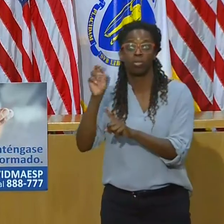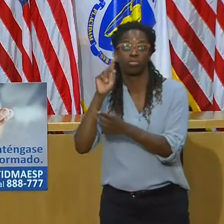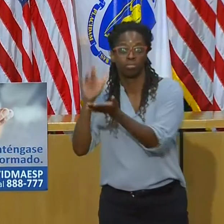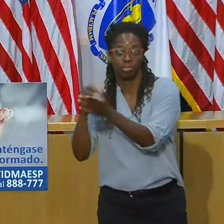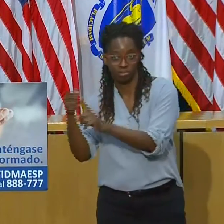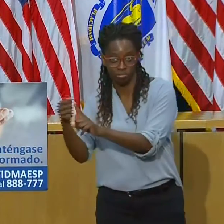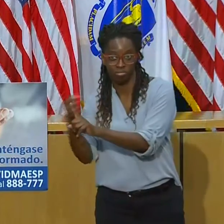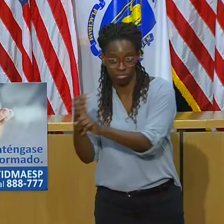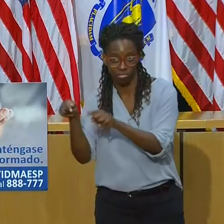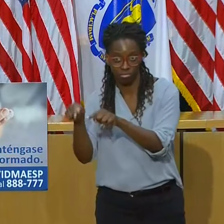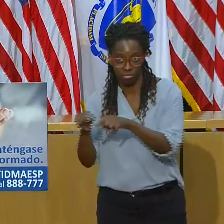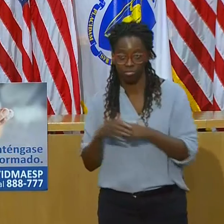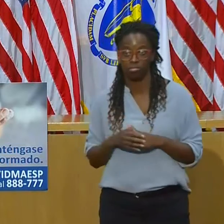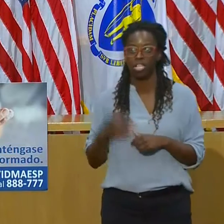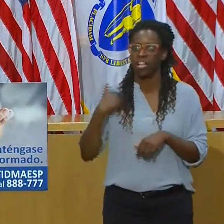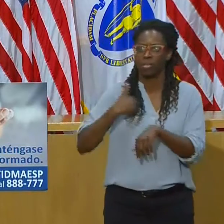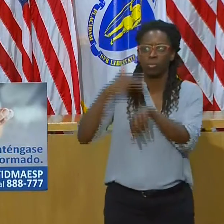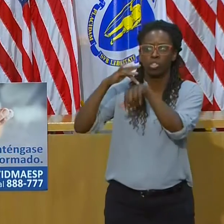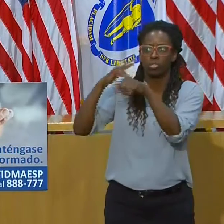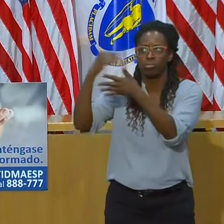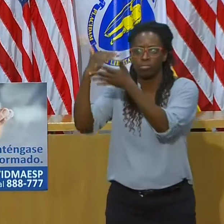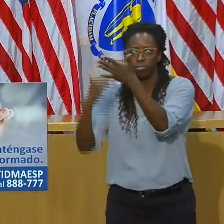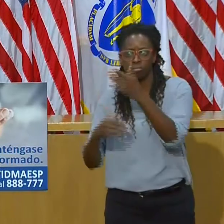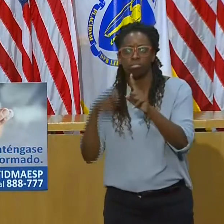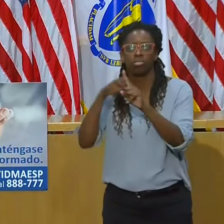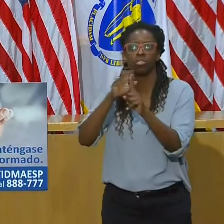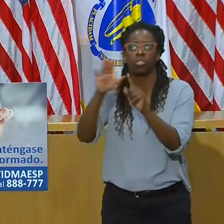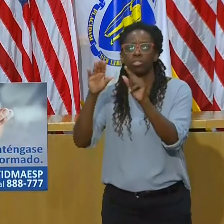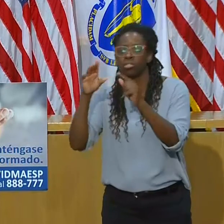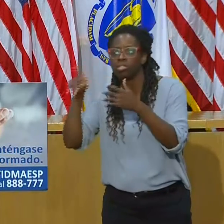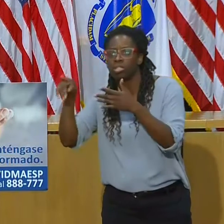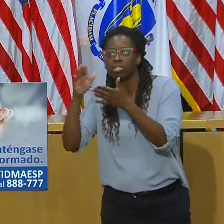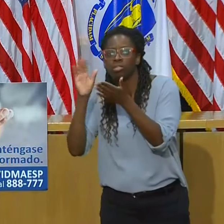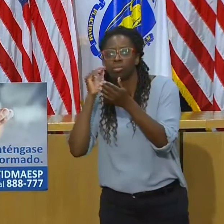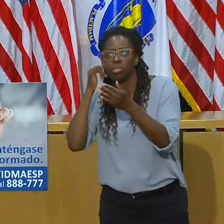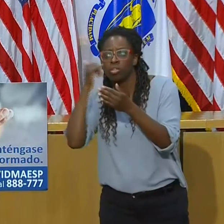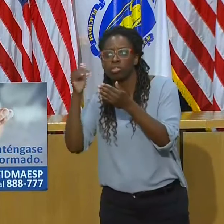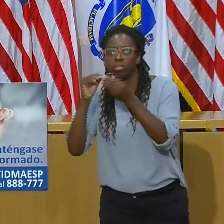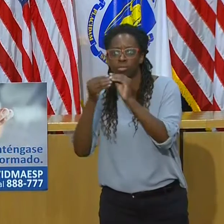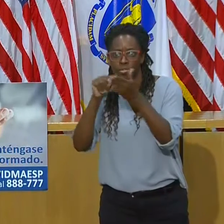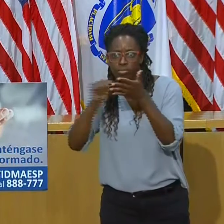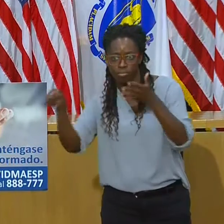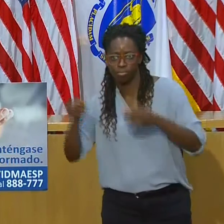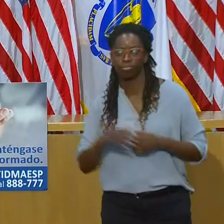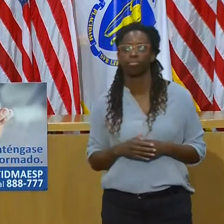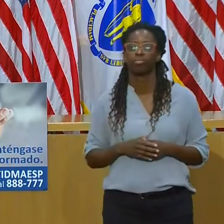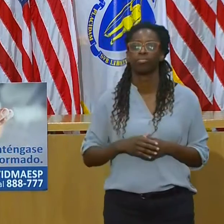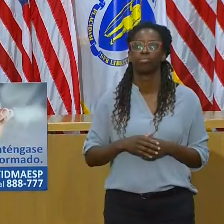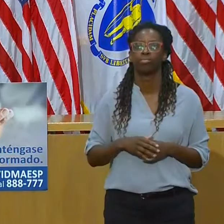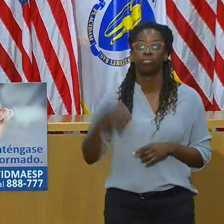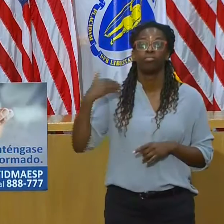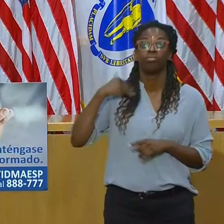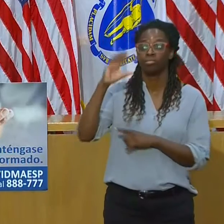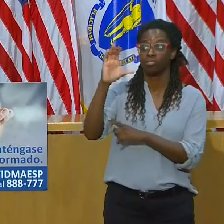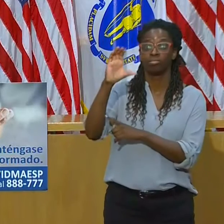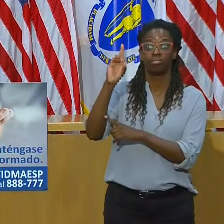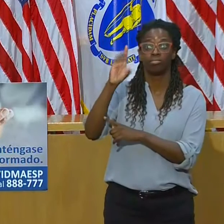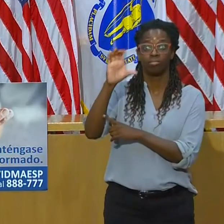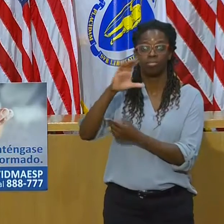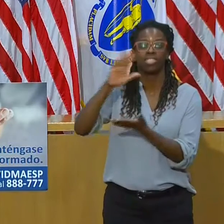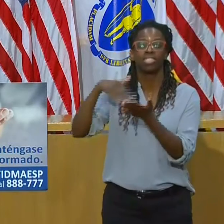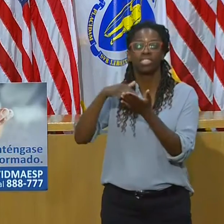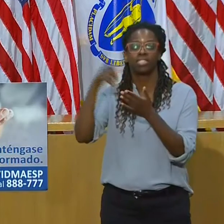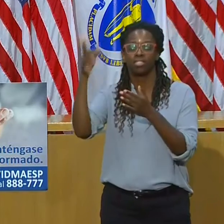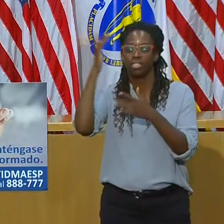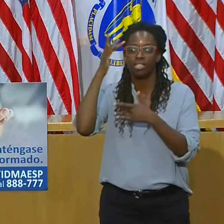DHCD and DPH instituted practices outlined by the CDC to mitigate COVID-19 outbreaks within